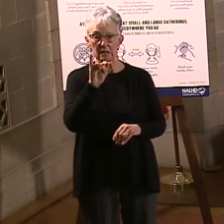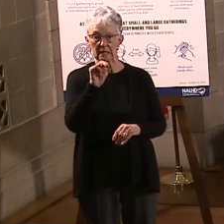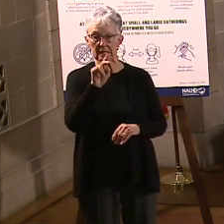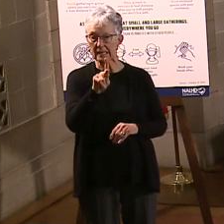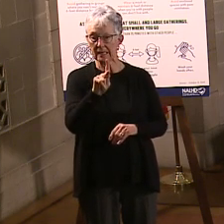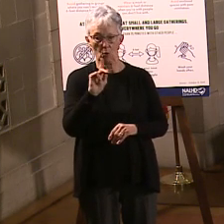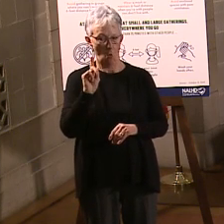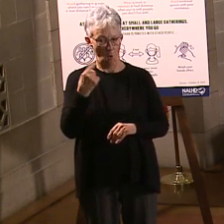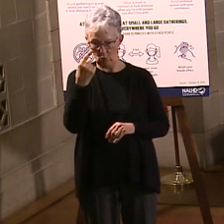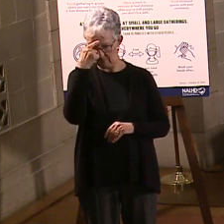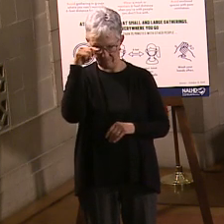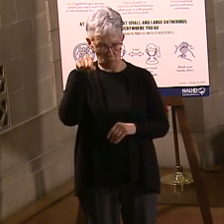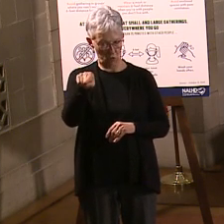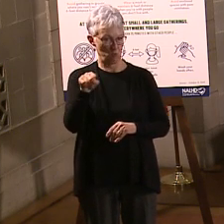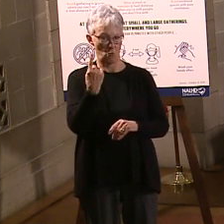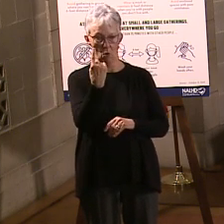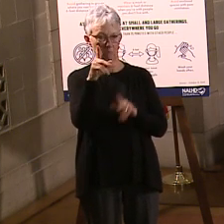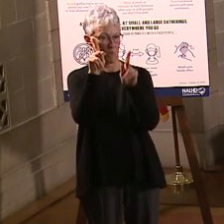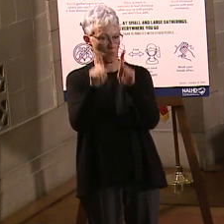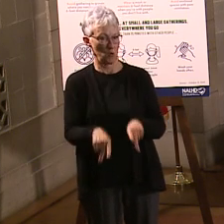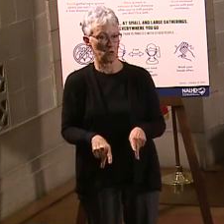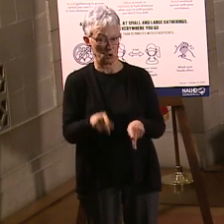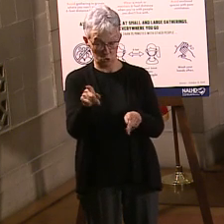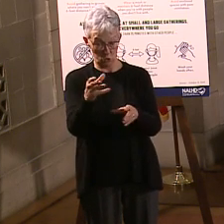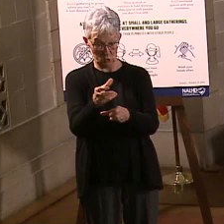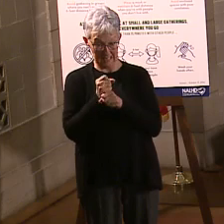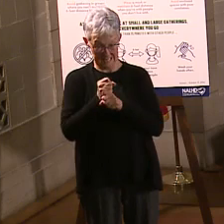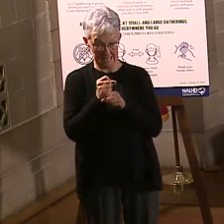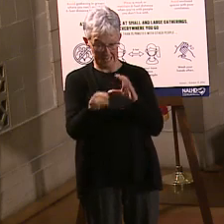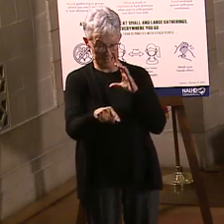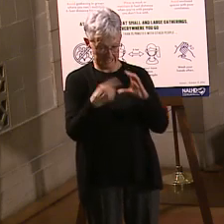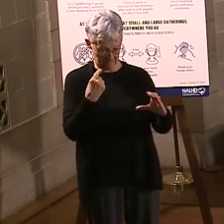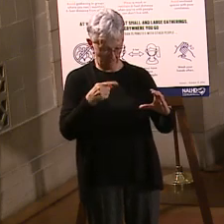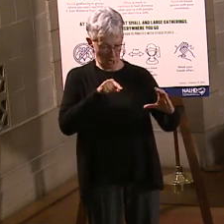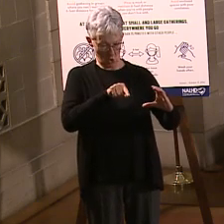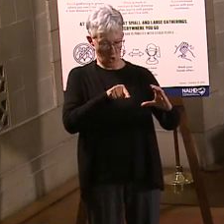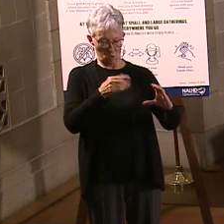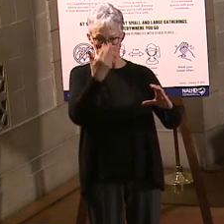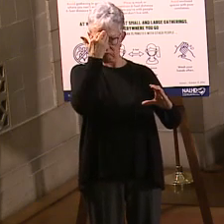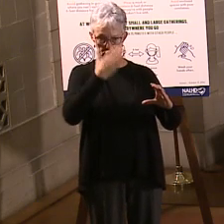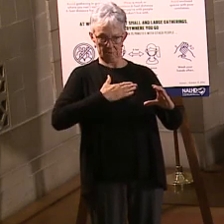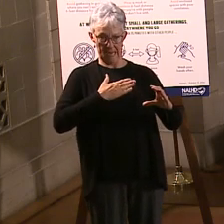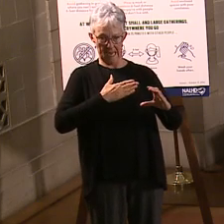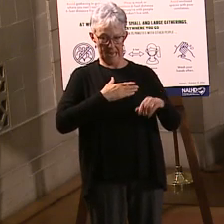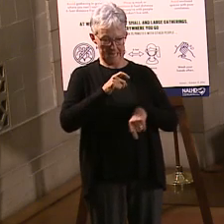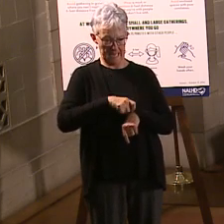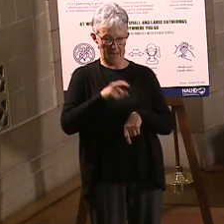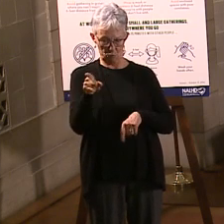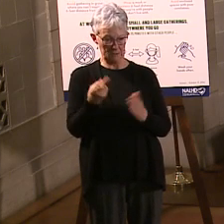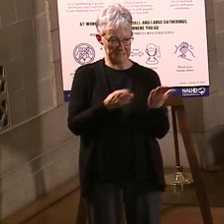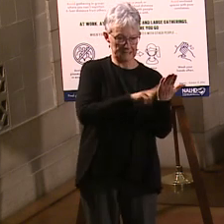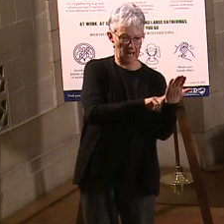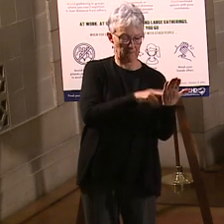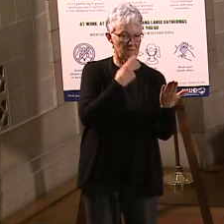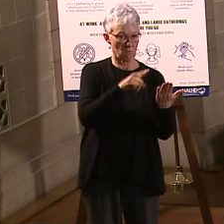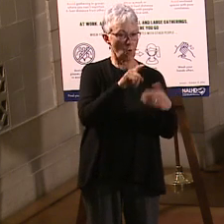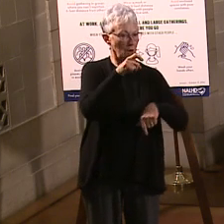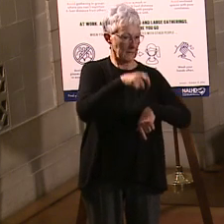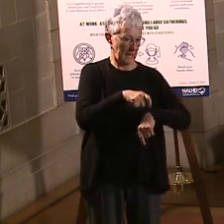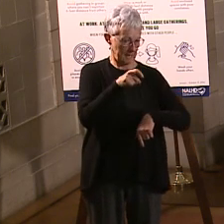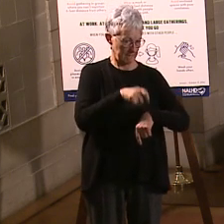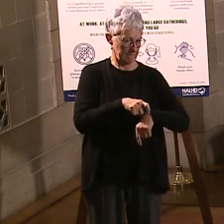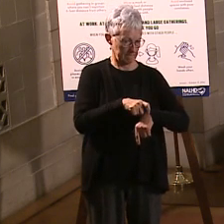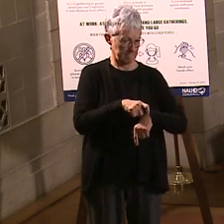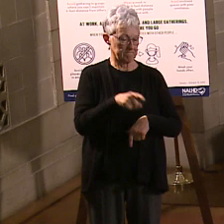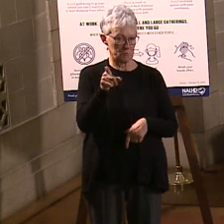work for anyone else. When you get that email, you can go in and you know it's your turn and you can sign up. And the system will have scheduling options